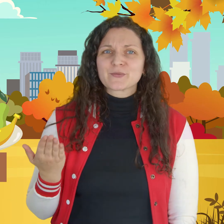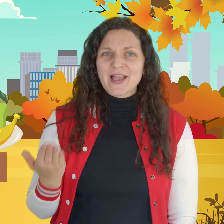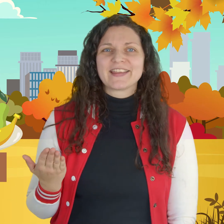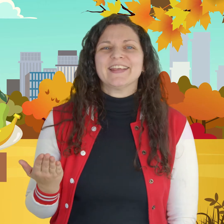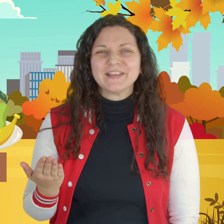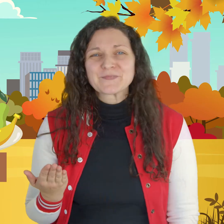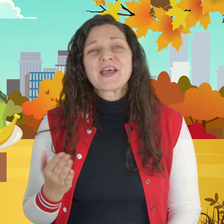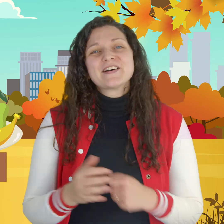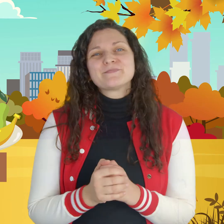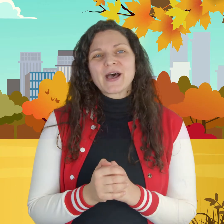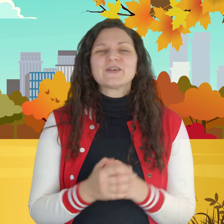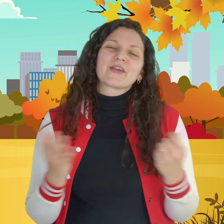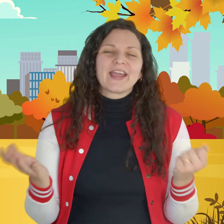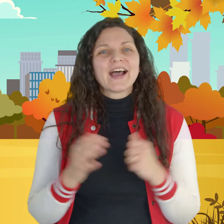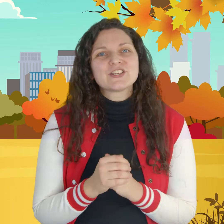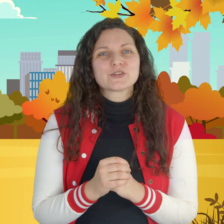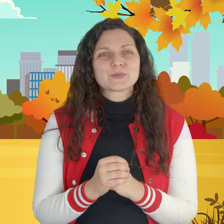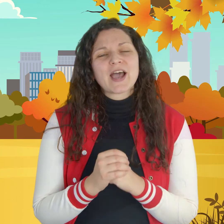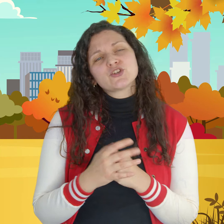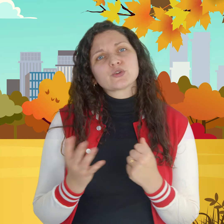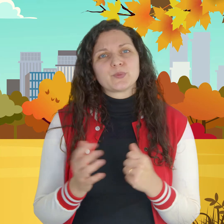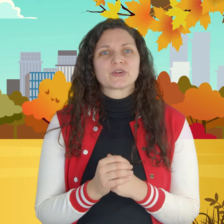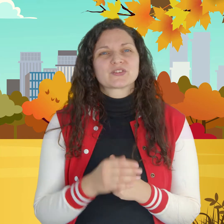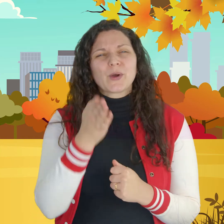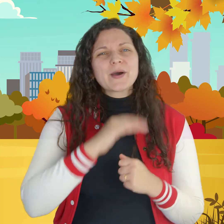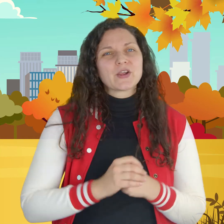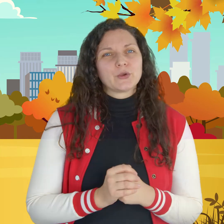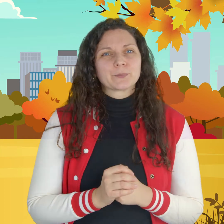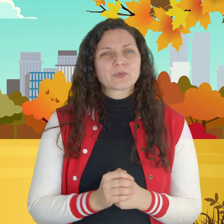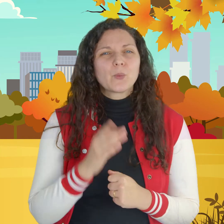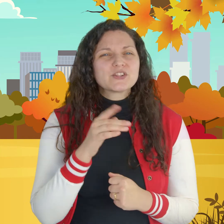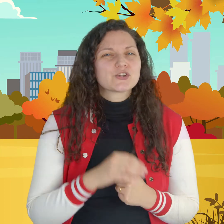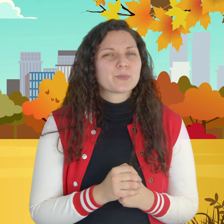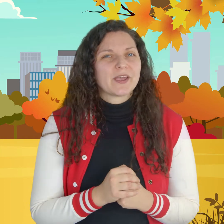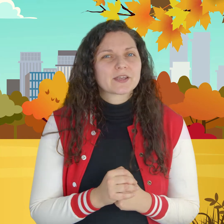your belly but okay but I choose I chose books what about you what's your pick